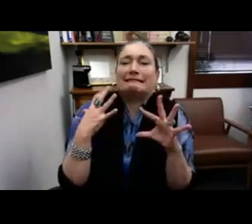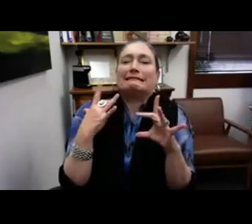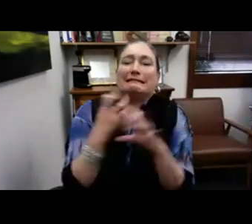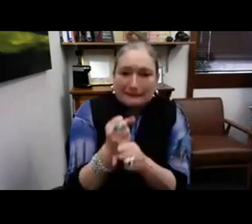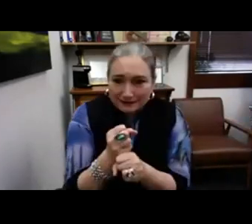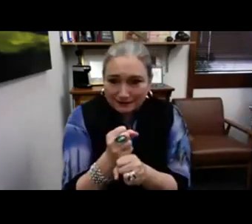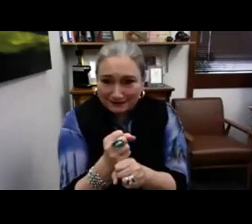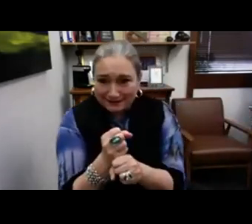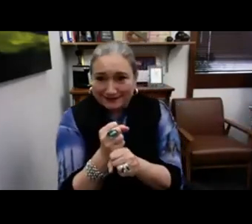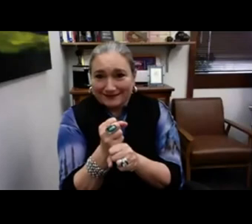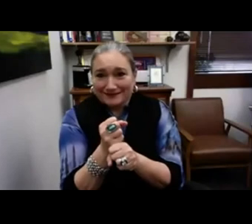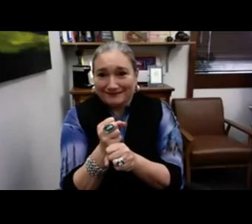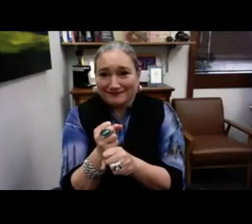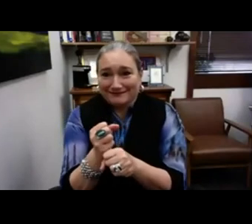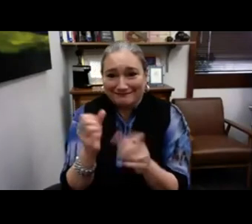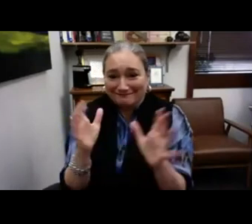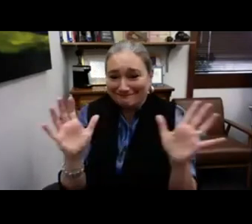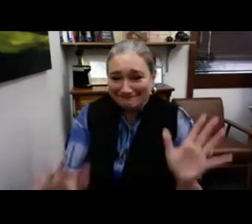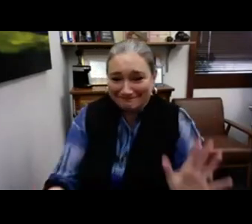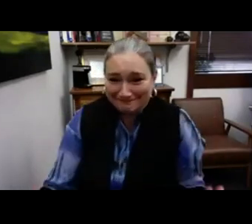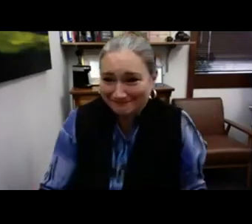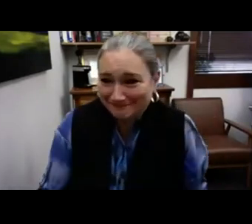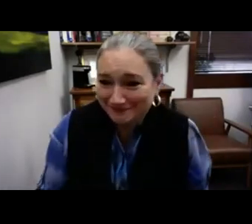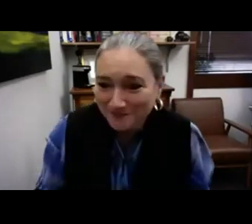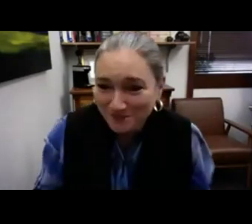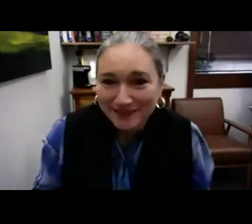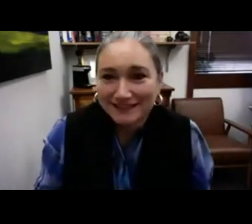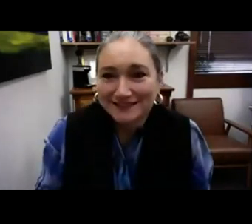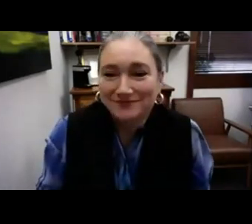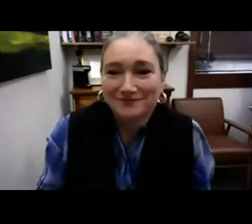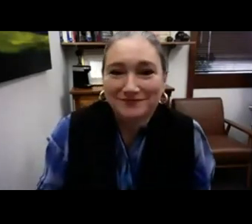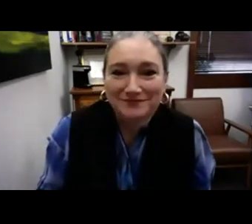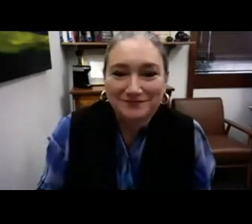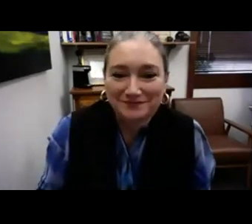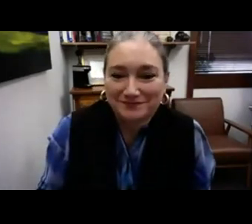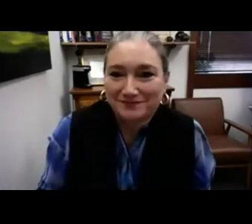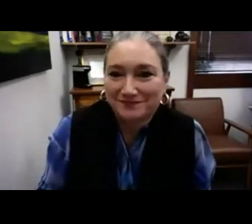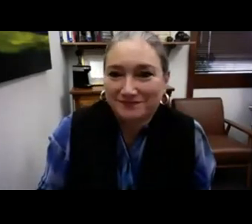So we've come to the end. I've tried to condense it as much as I could in the time that we have.